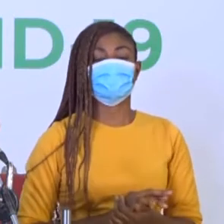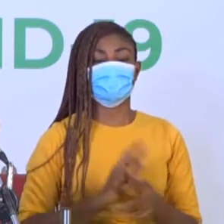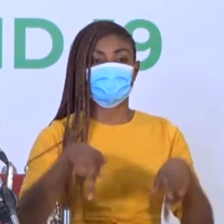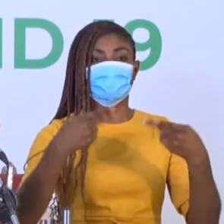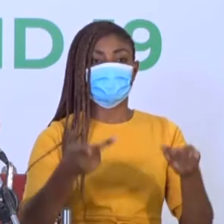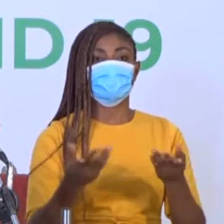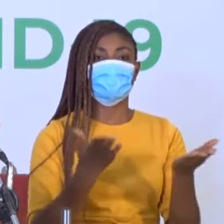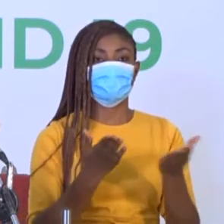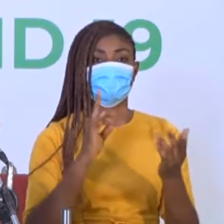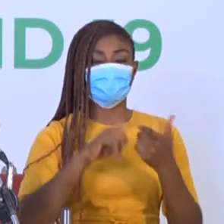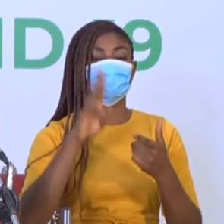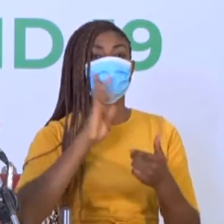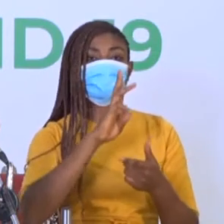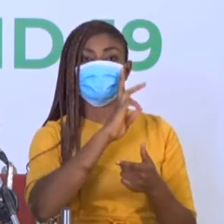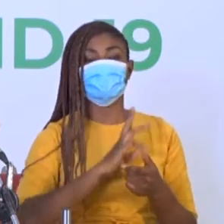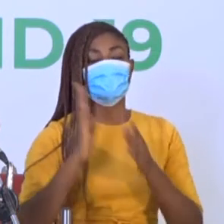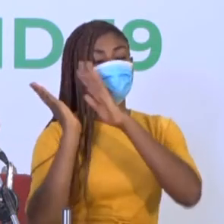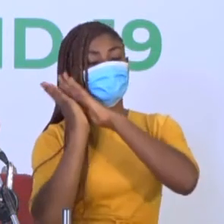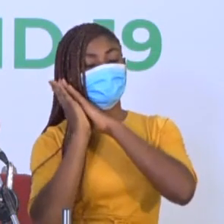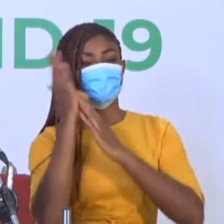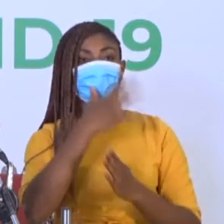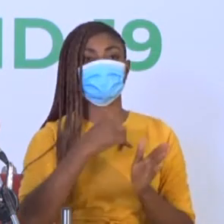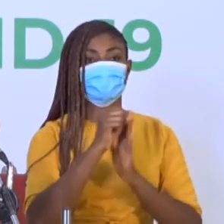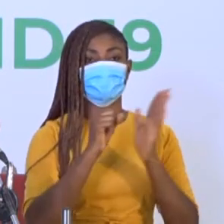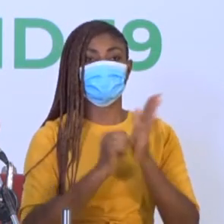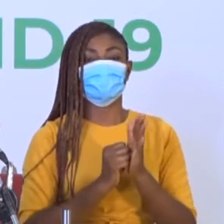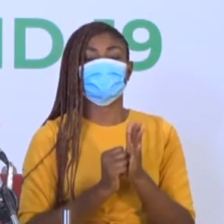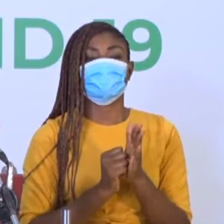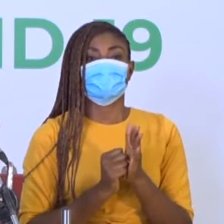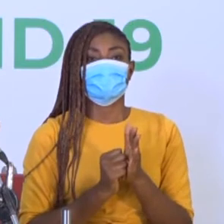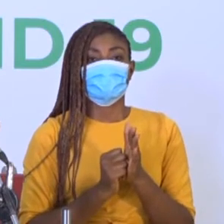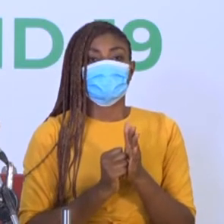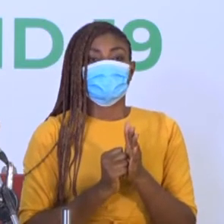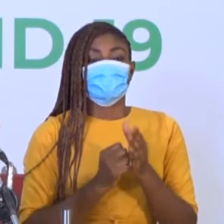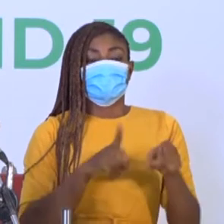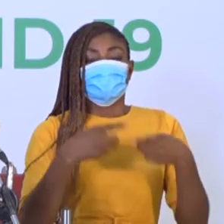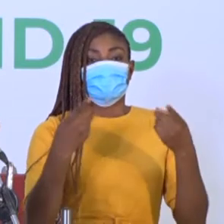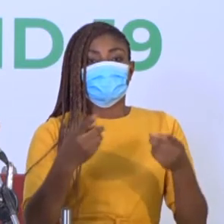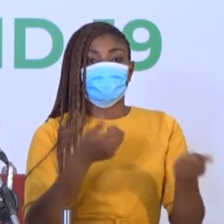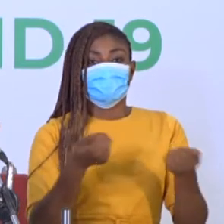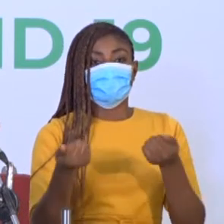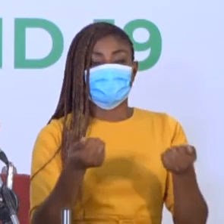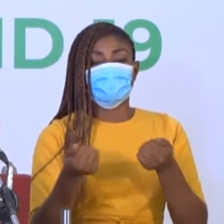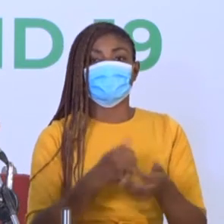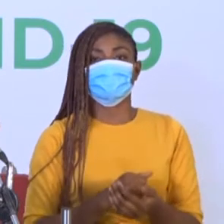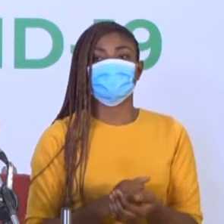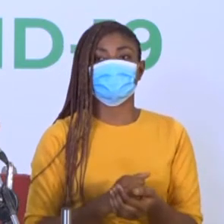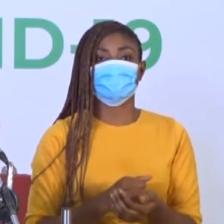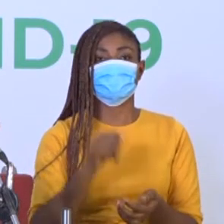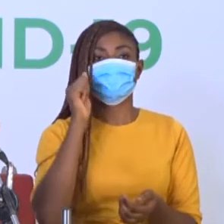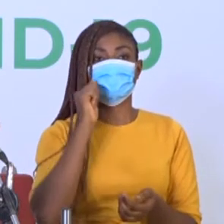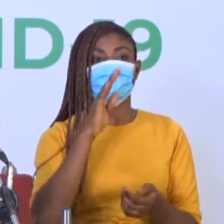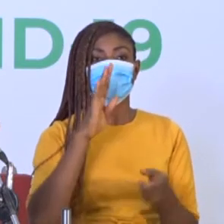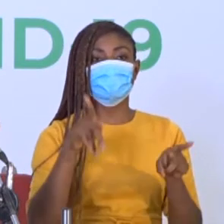services to hotel residents, take-aways, home deliveries, and drive-in shall